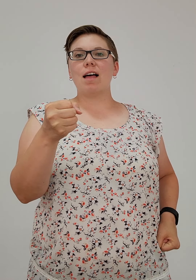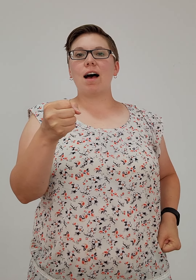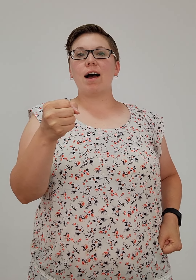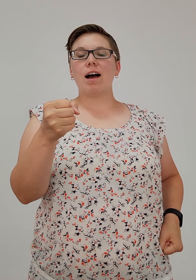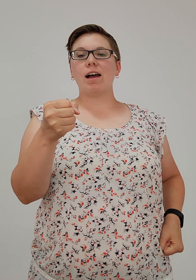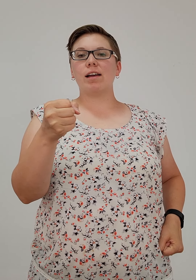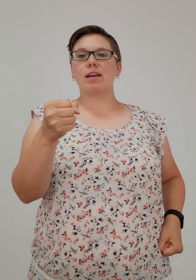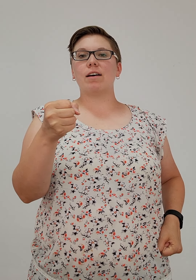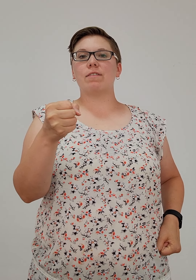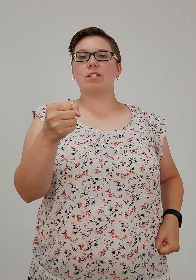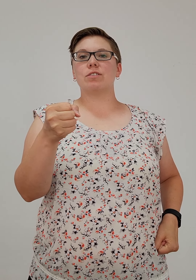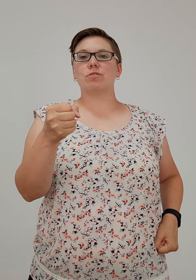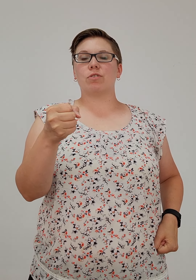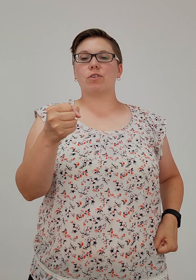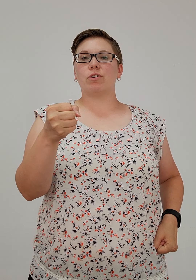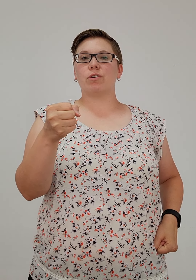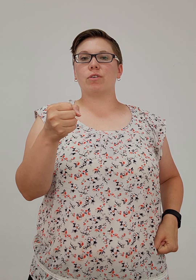light of His truth.